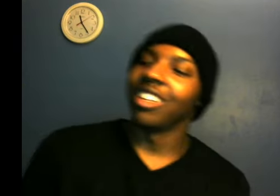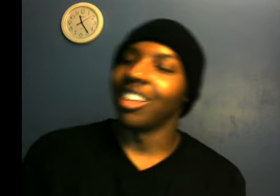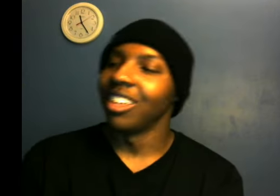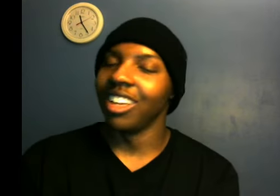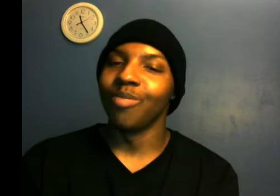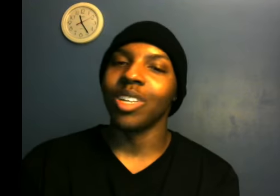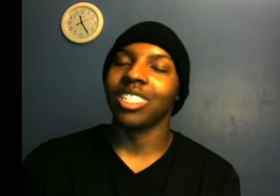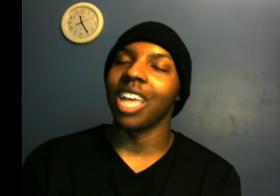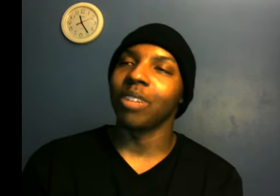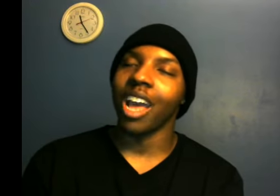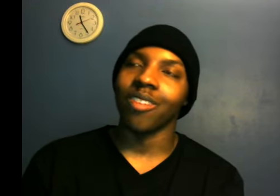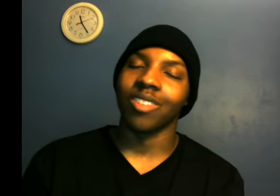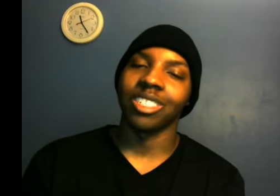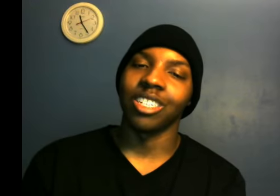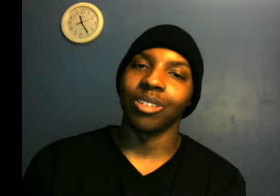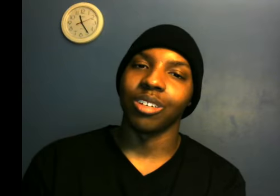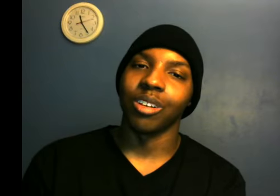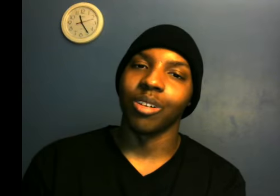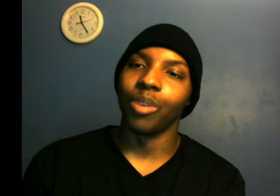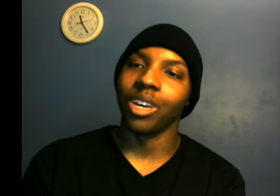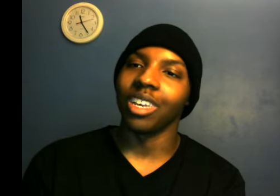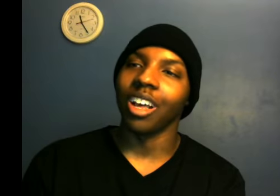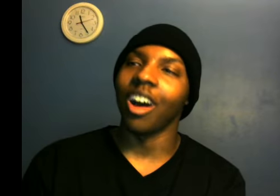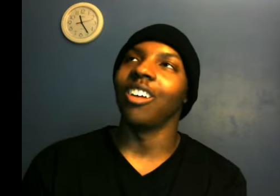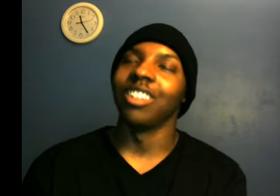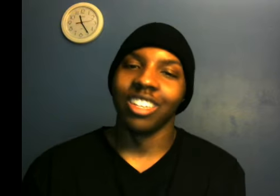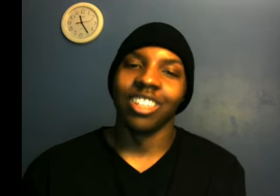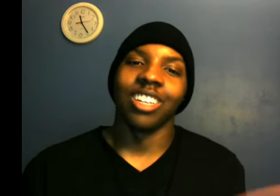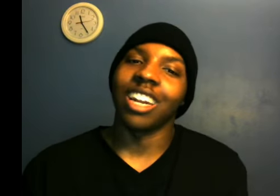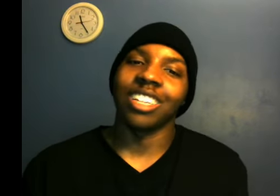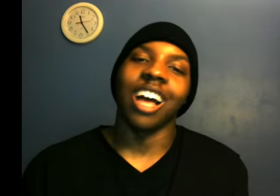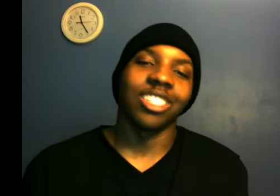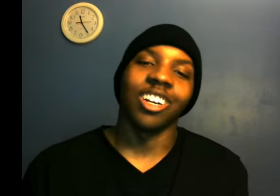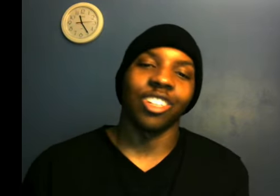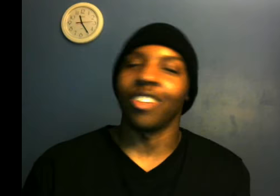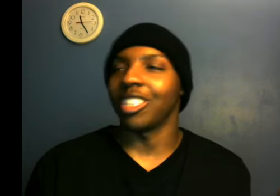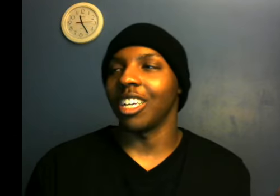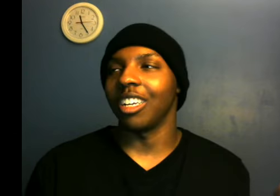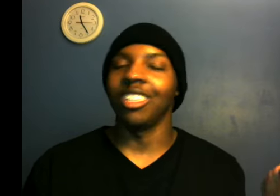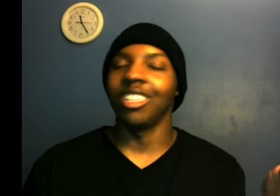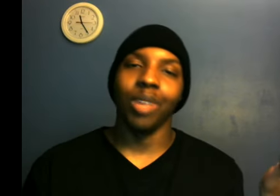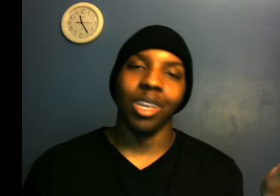He missed damn near half the season. But he got a thousand yards all of a sudden because he's a beast.